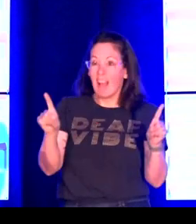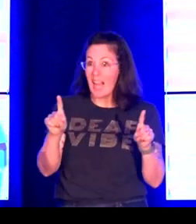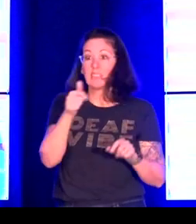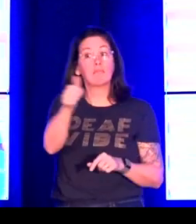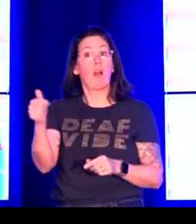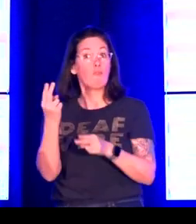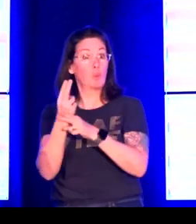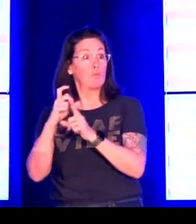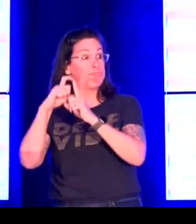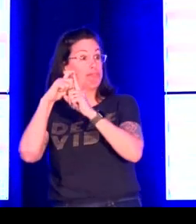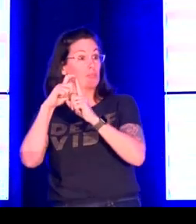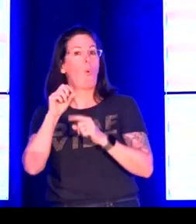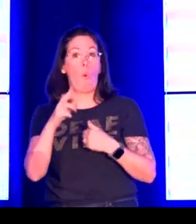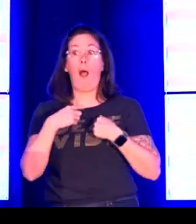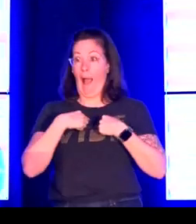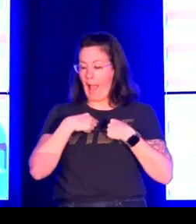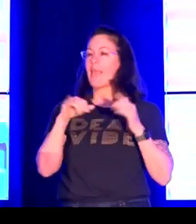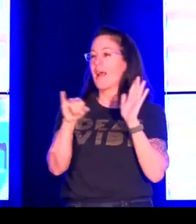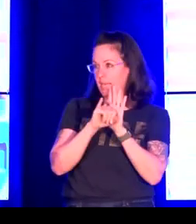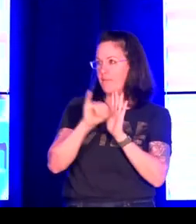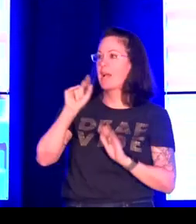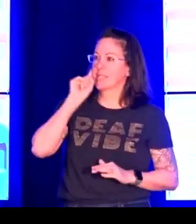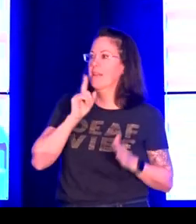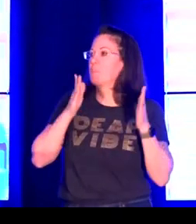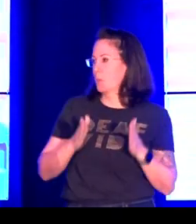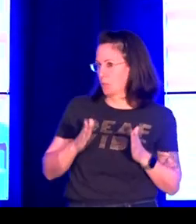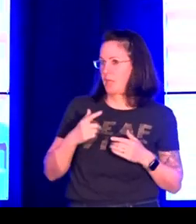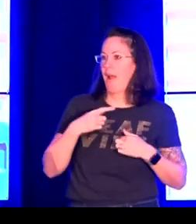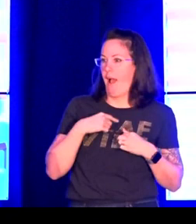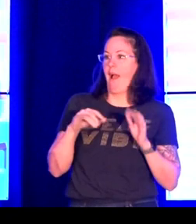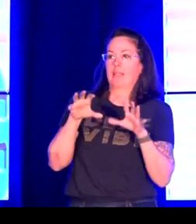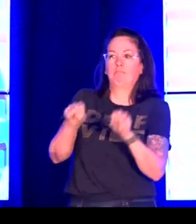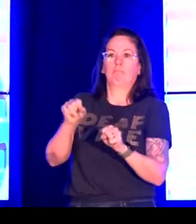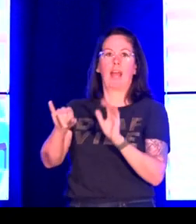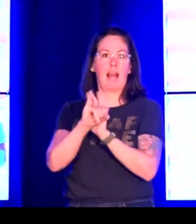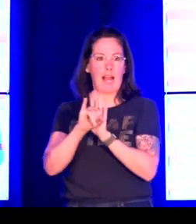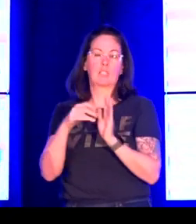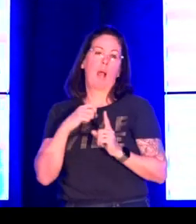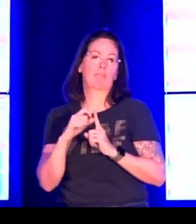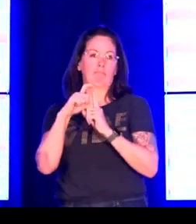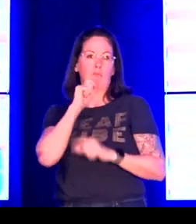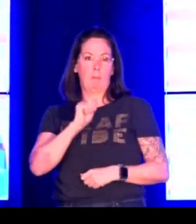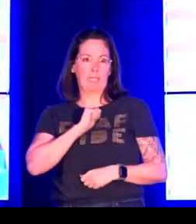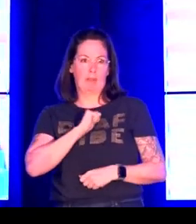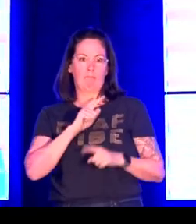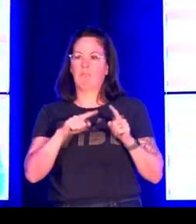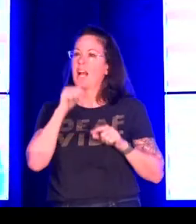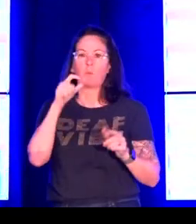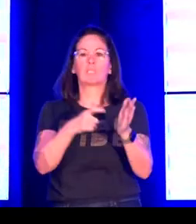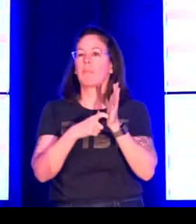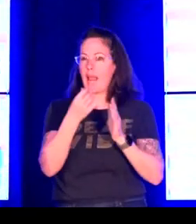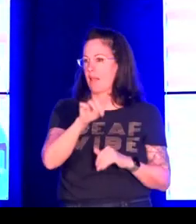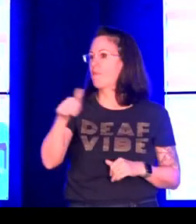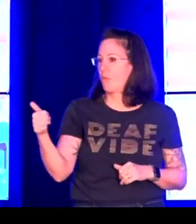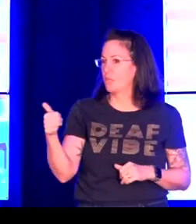divisive in our community, but is also about identity. I, myself, identify as a deaf